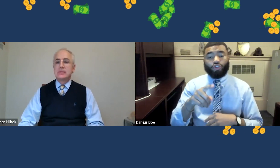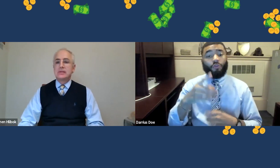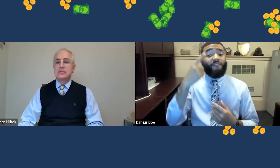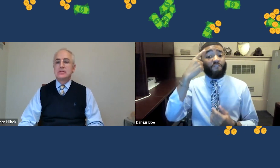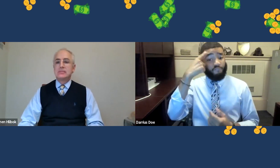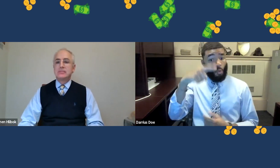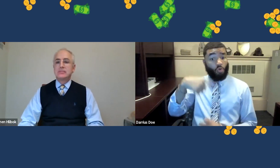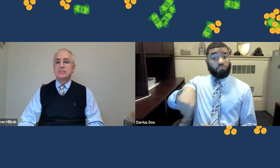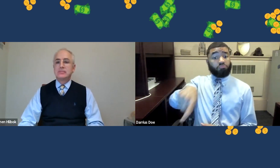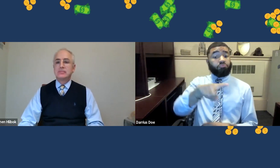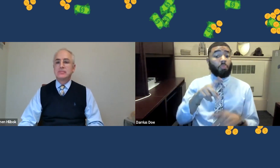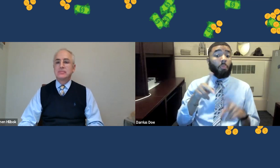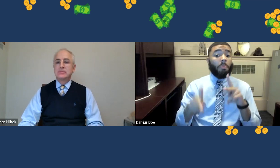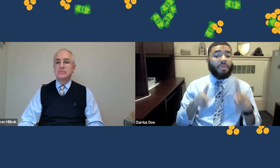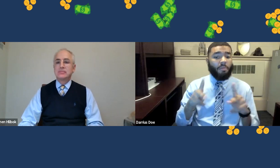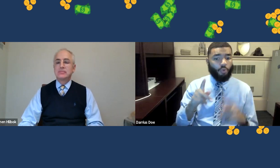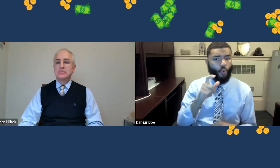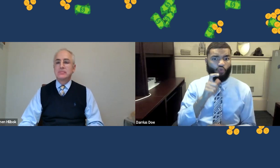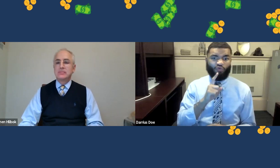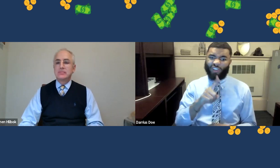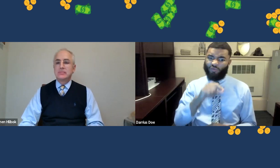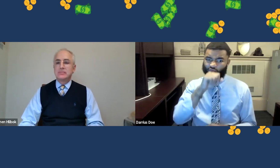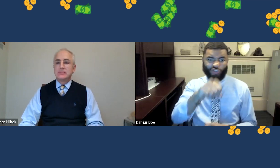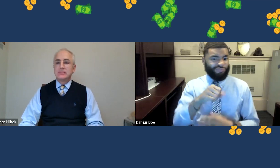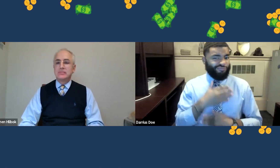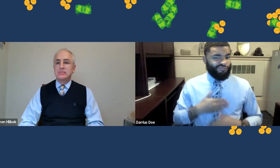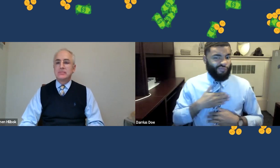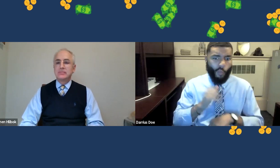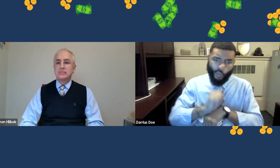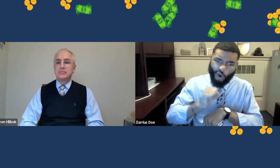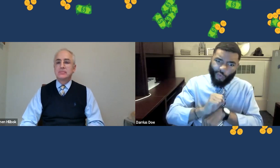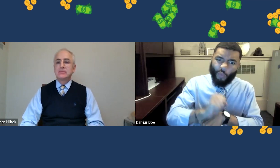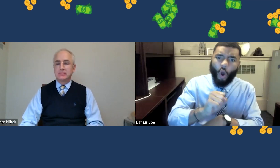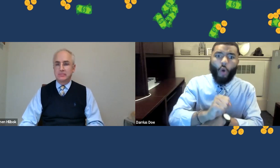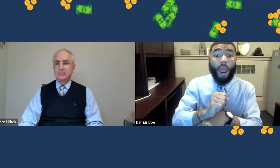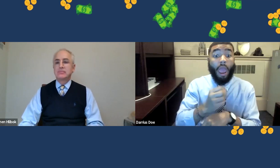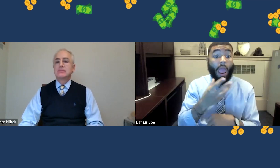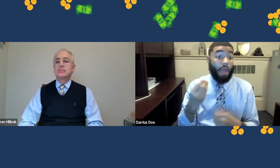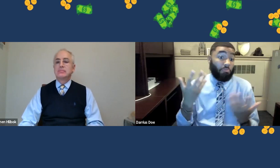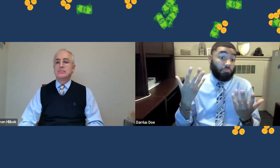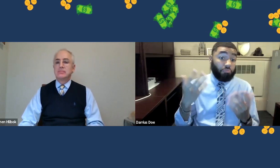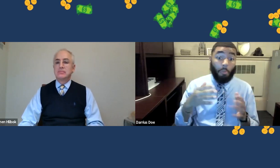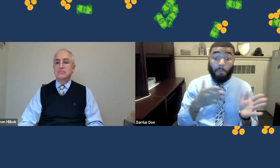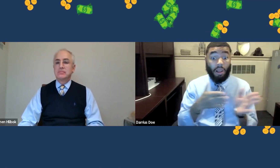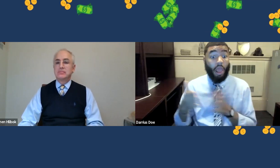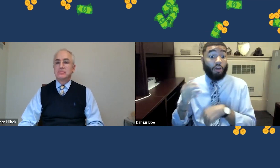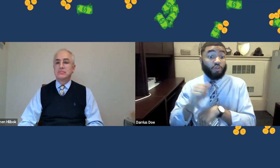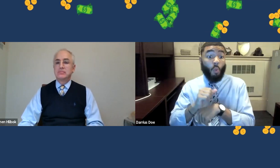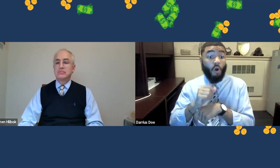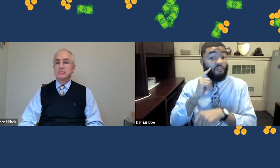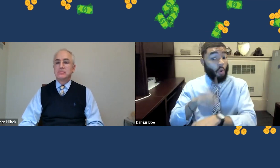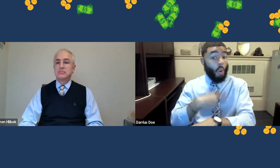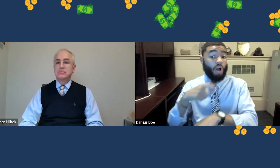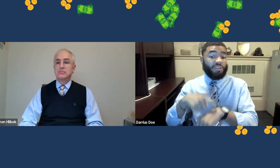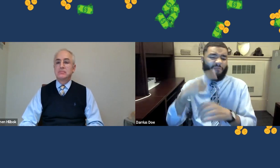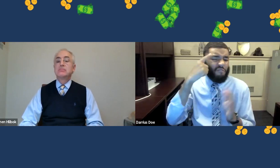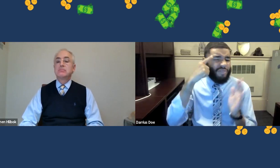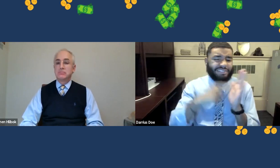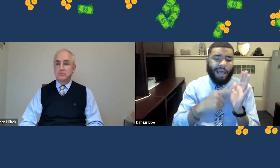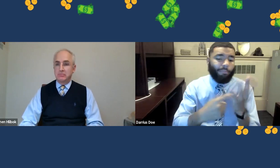Okay. So the next question is, for people who really enjoy working and plan to